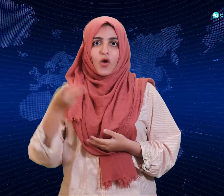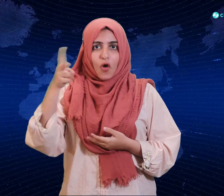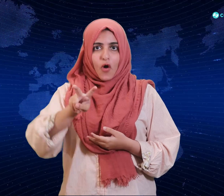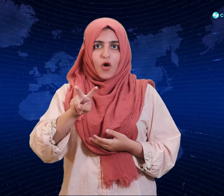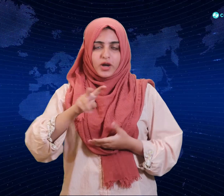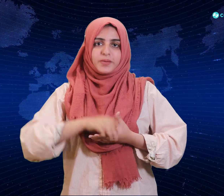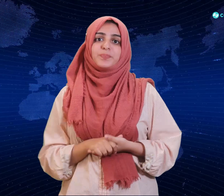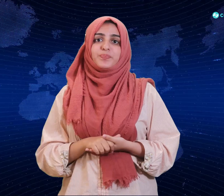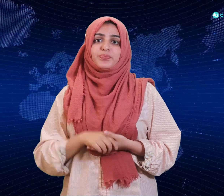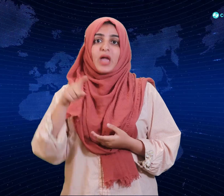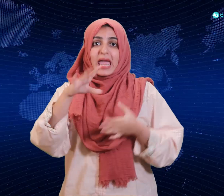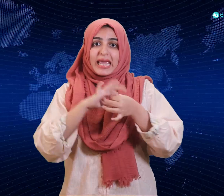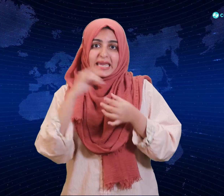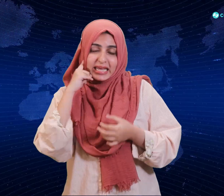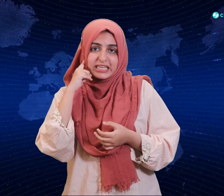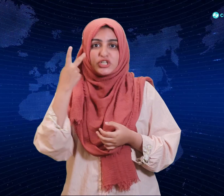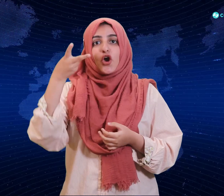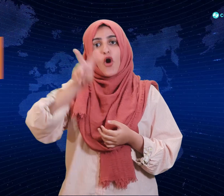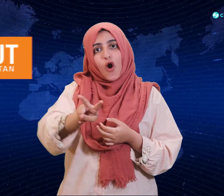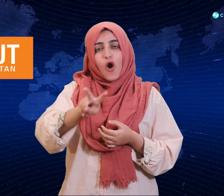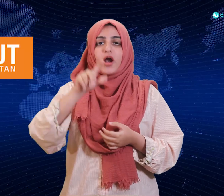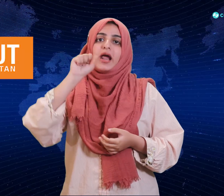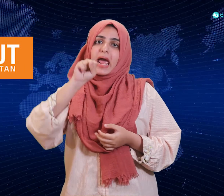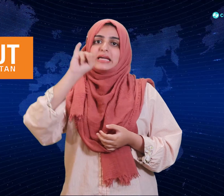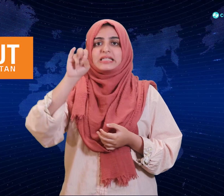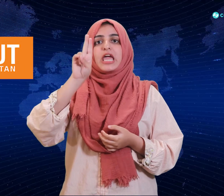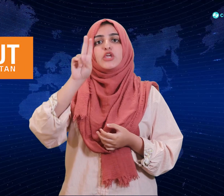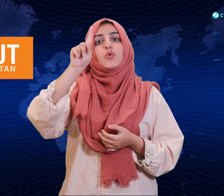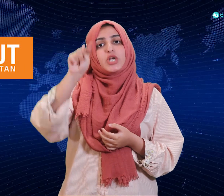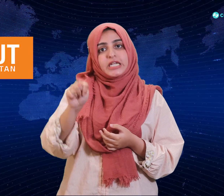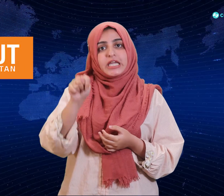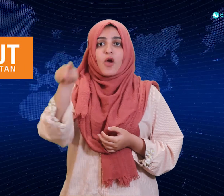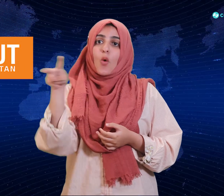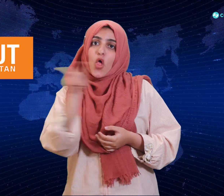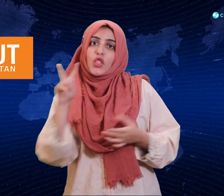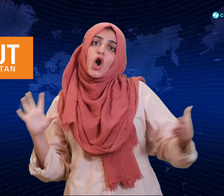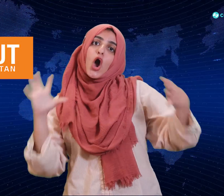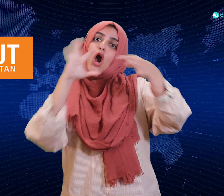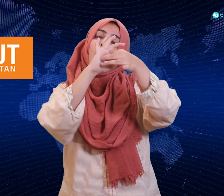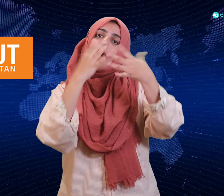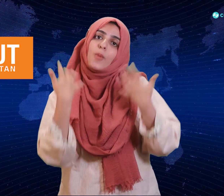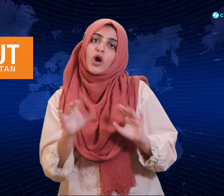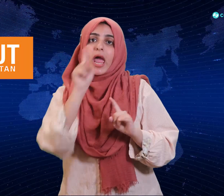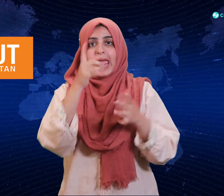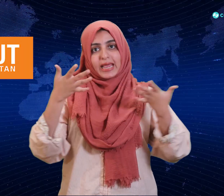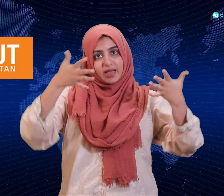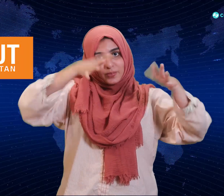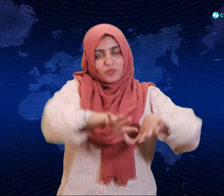connect here in collaboration with SIUT is organizing a breast cancer